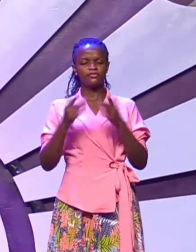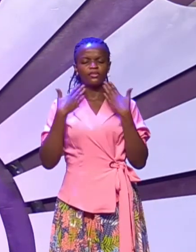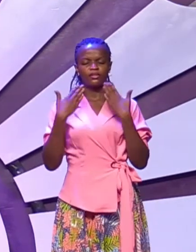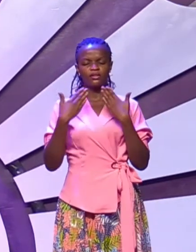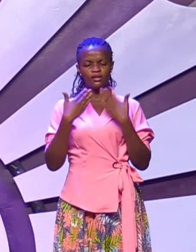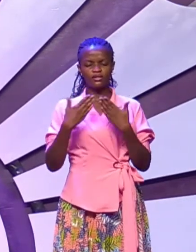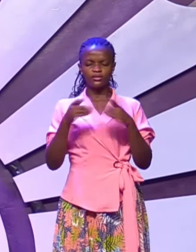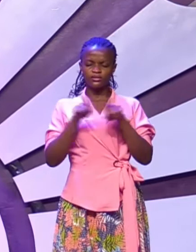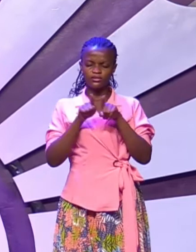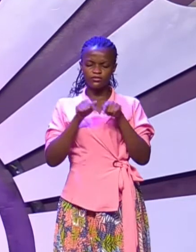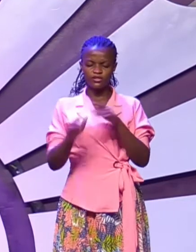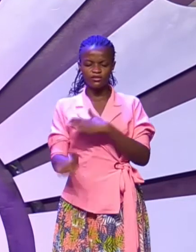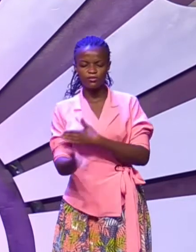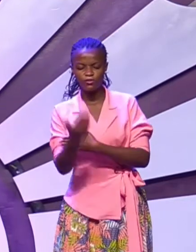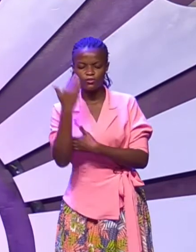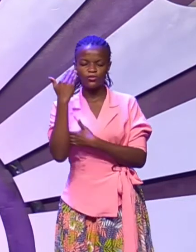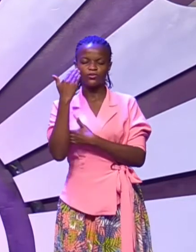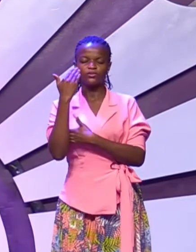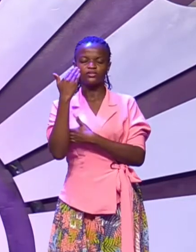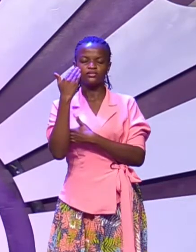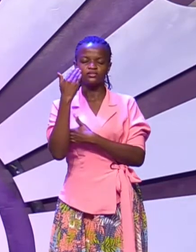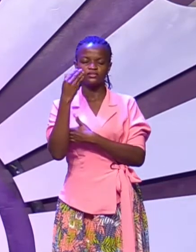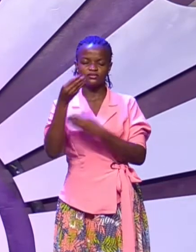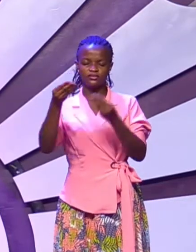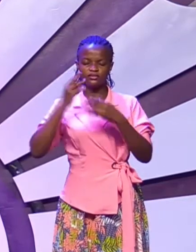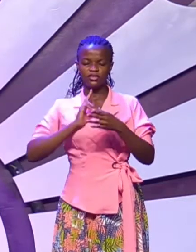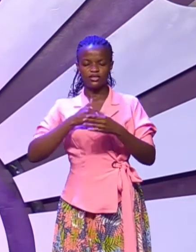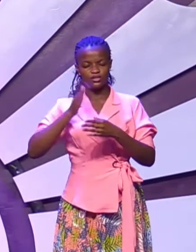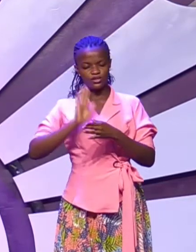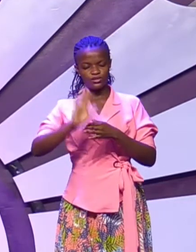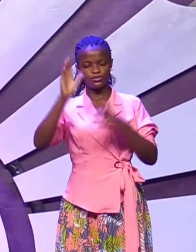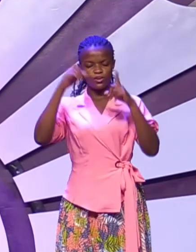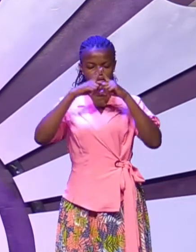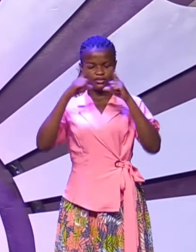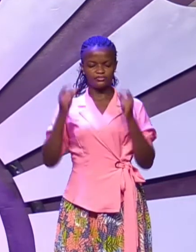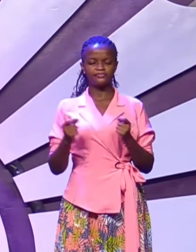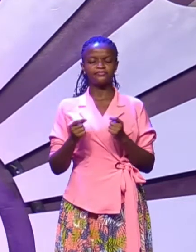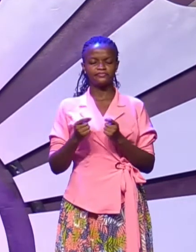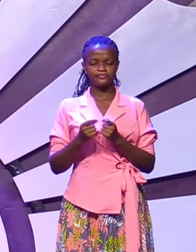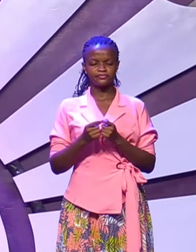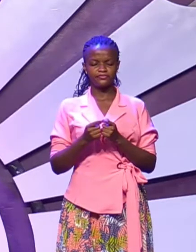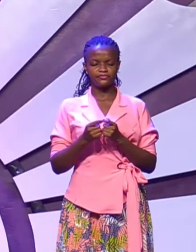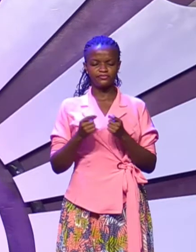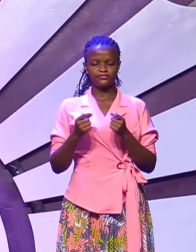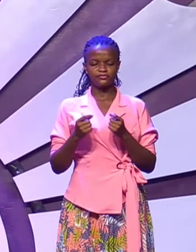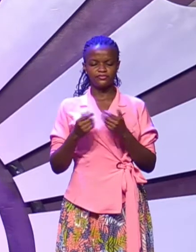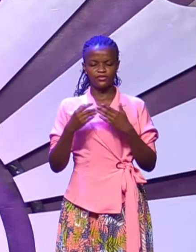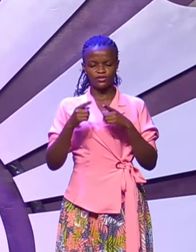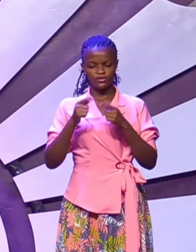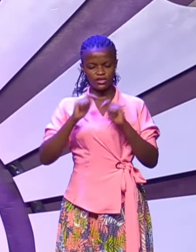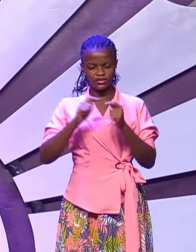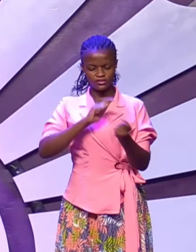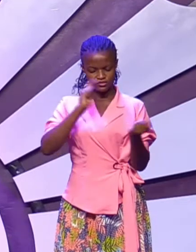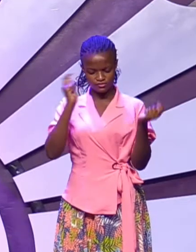Thank you even this morning. were sending for your word. To transform lives.